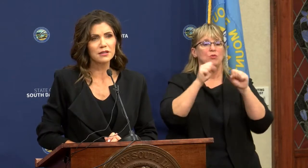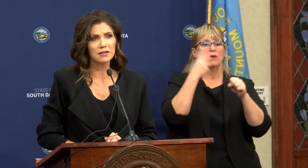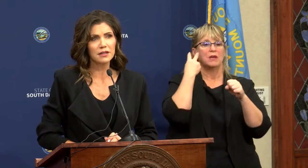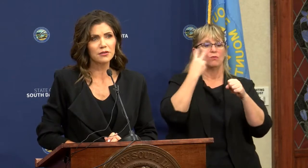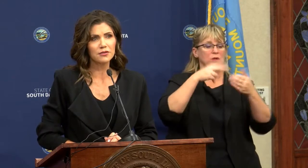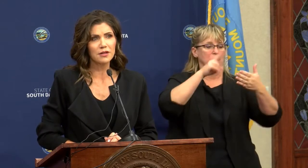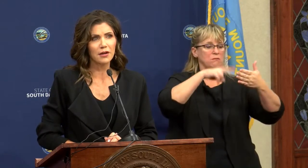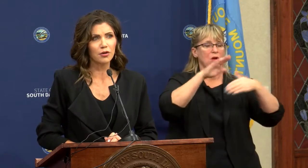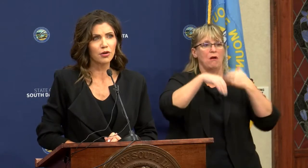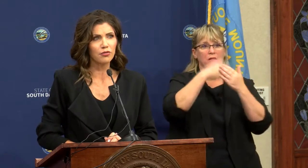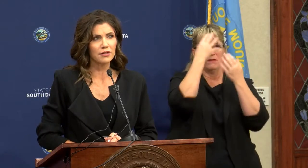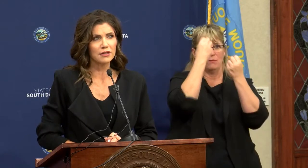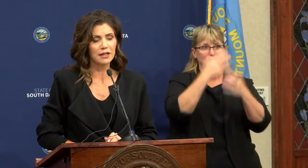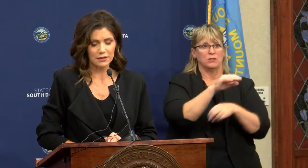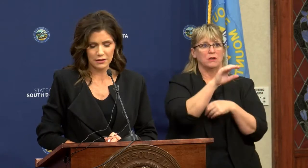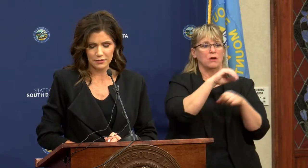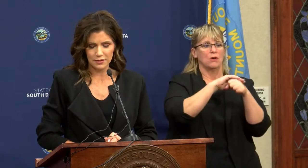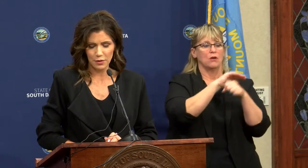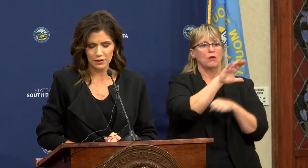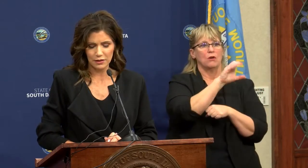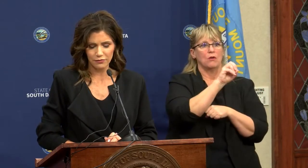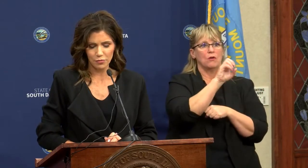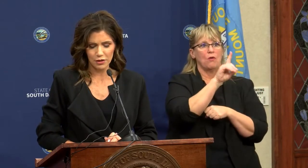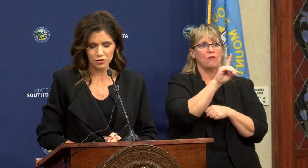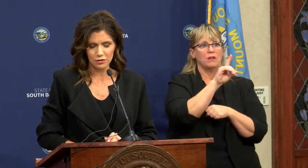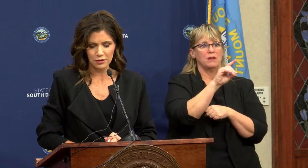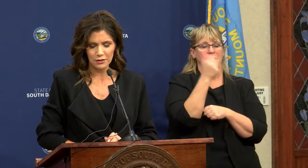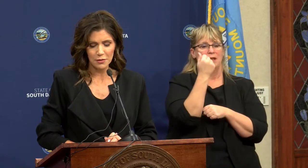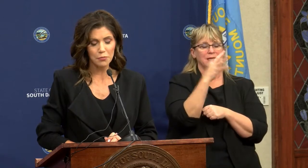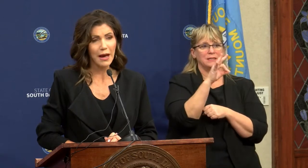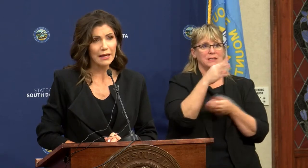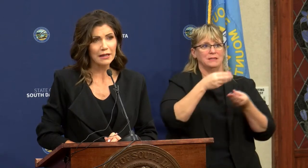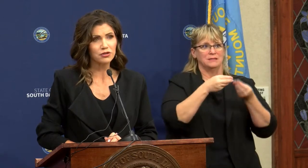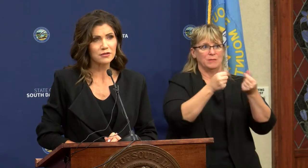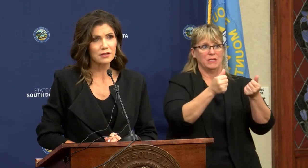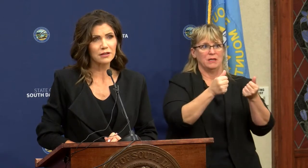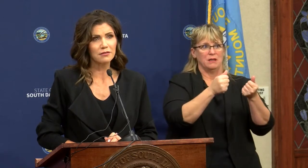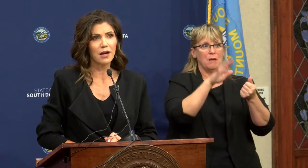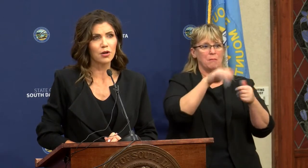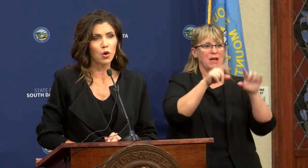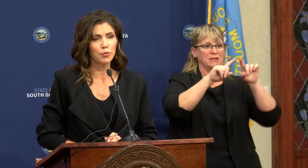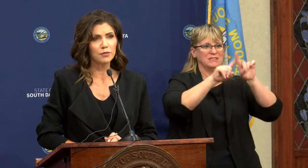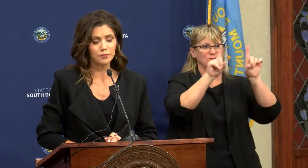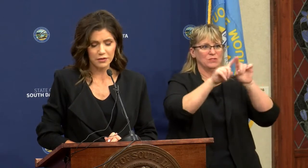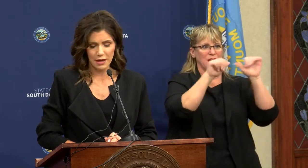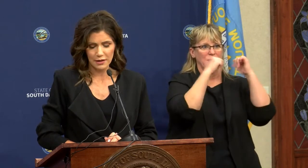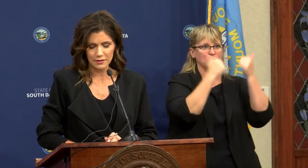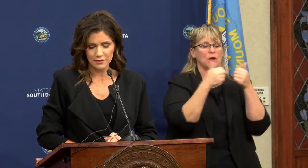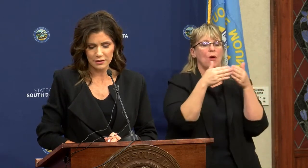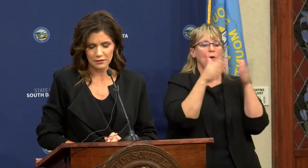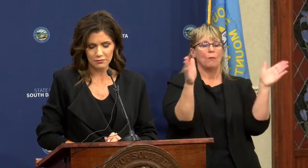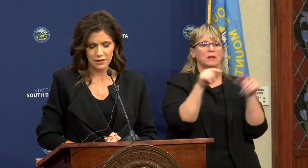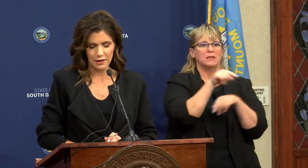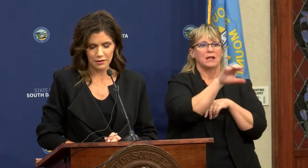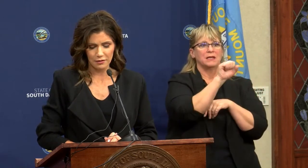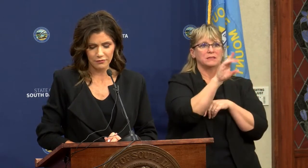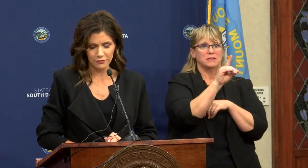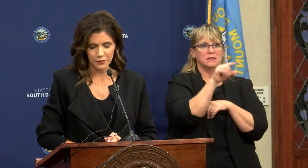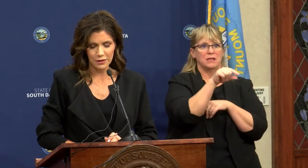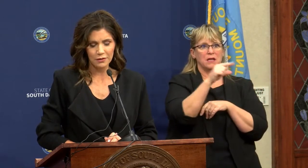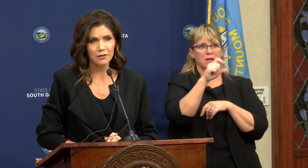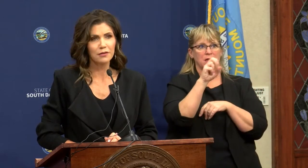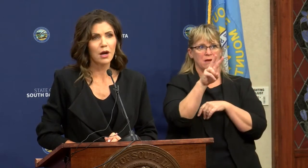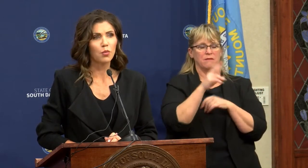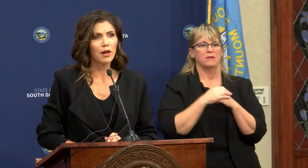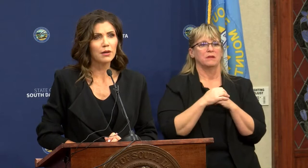all of the details on our COVID-19 spending information by agency on open.sd.gov.